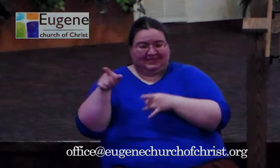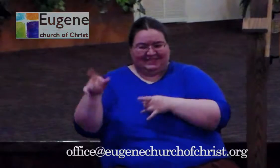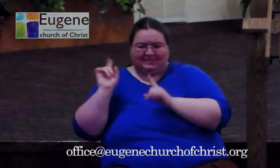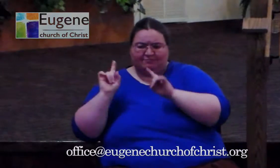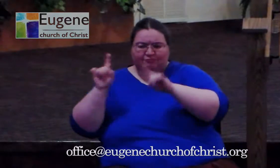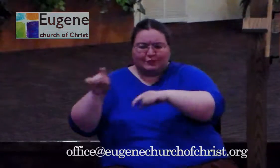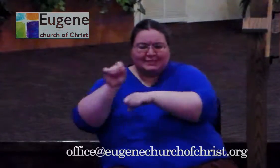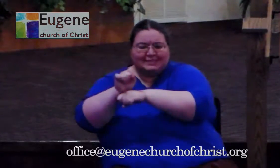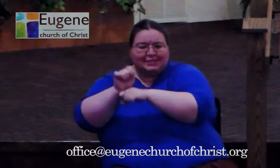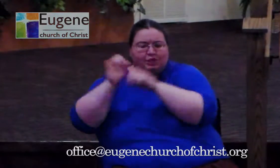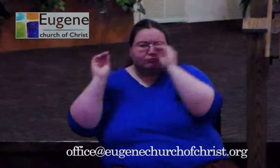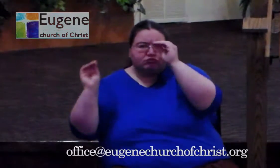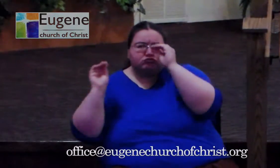amazed. David, if could go for it,